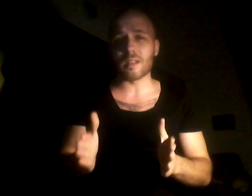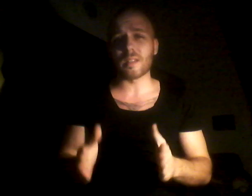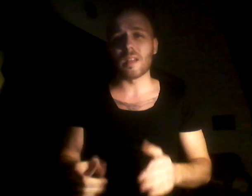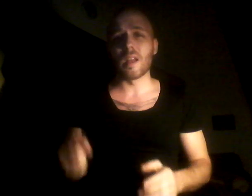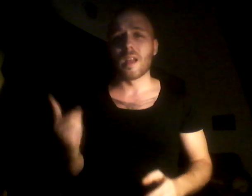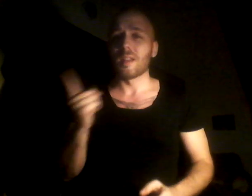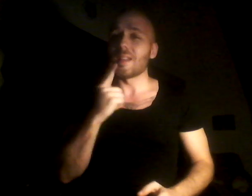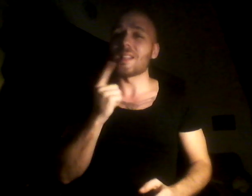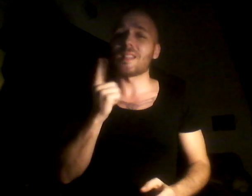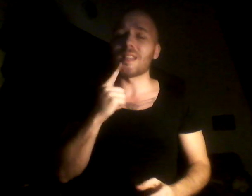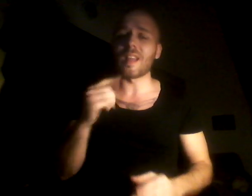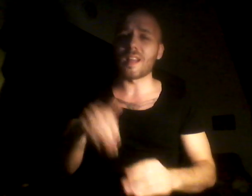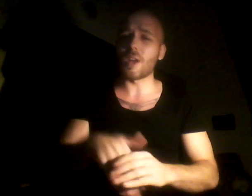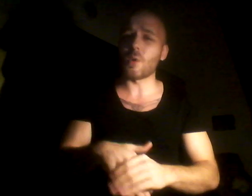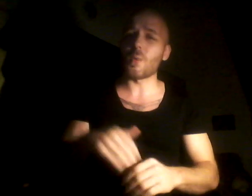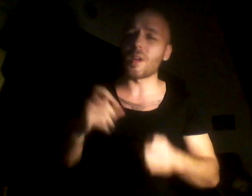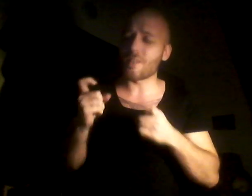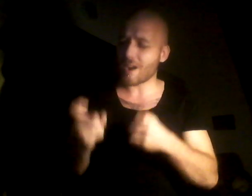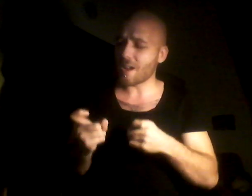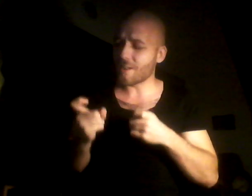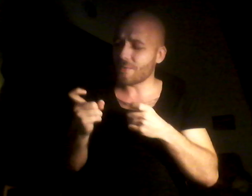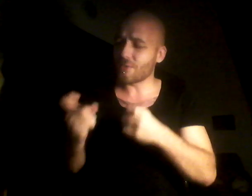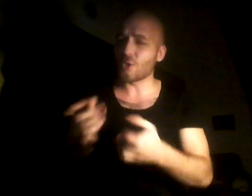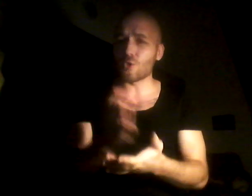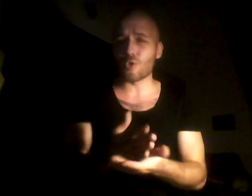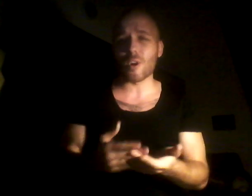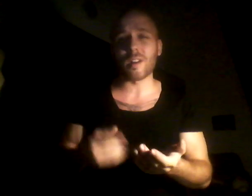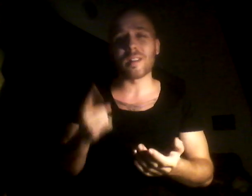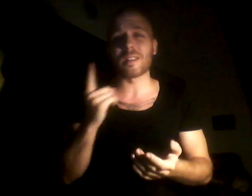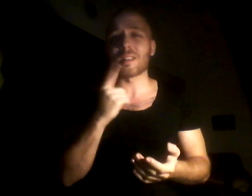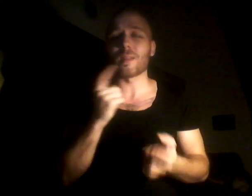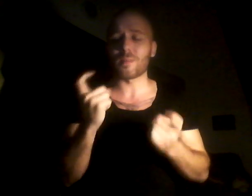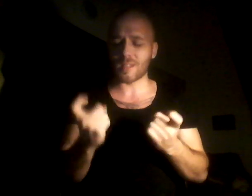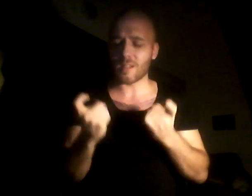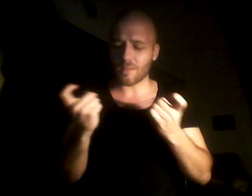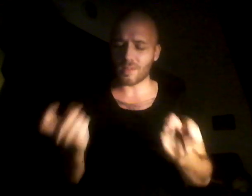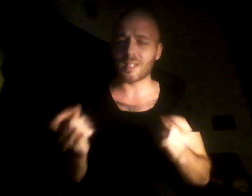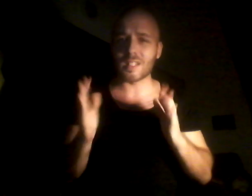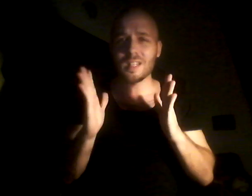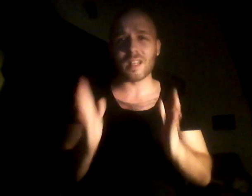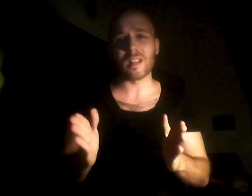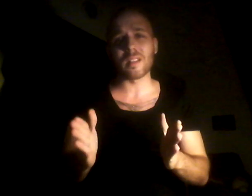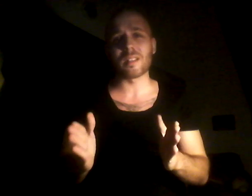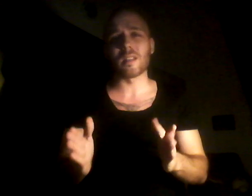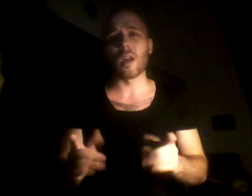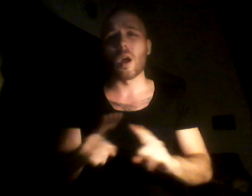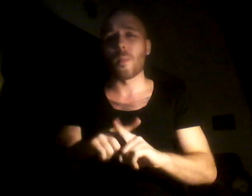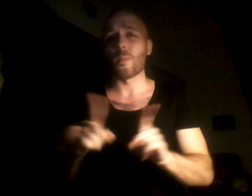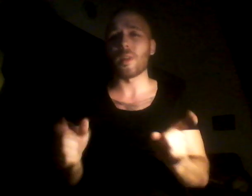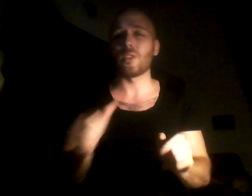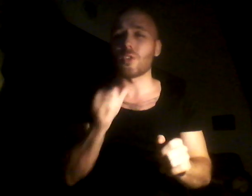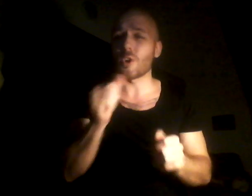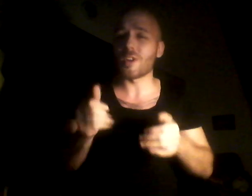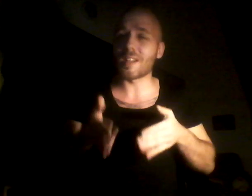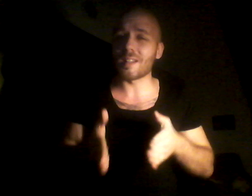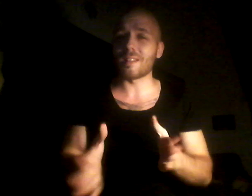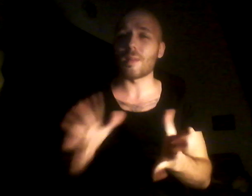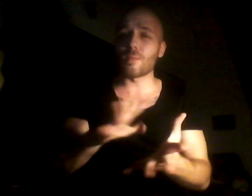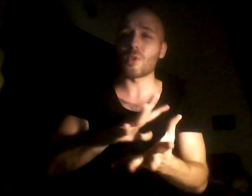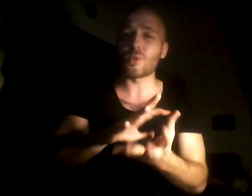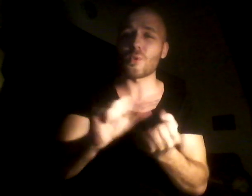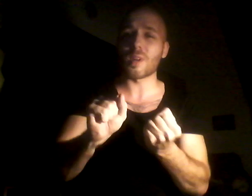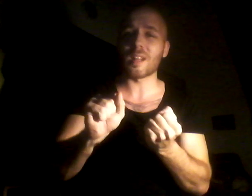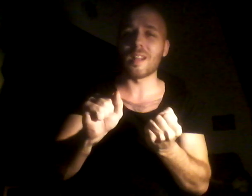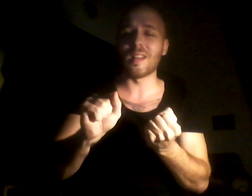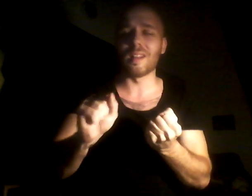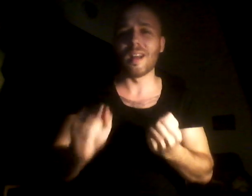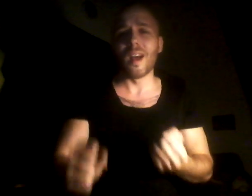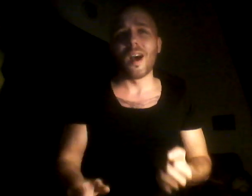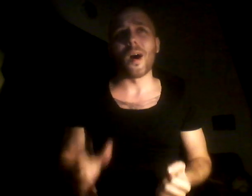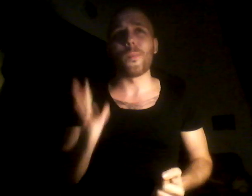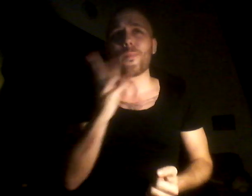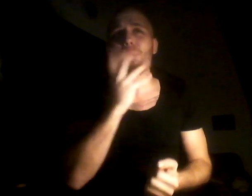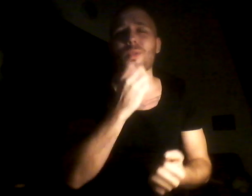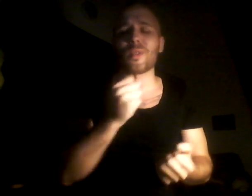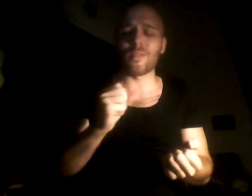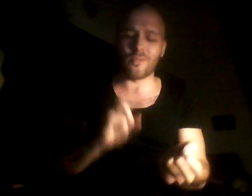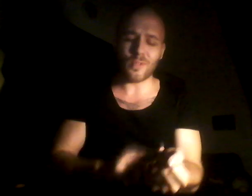us They say that when I had control And some say we're serious But don't let them ruin Our beautiful